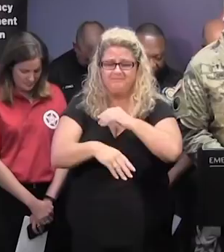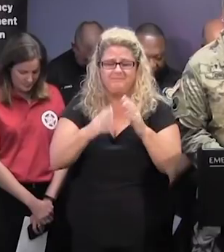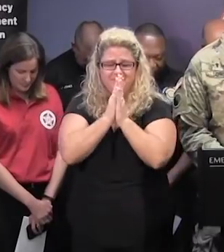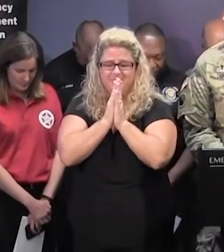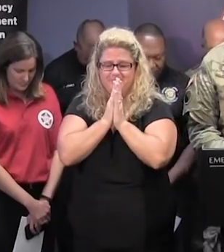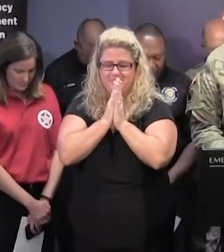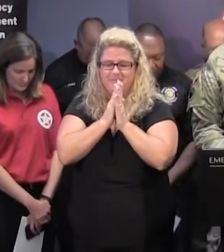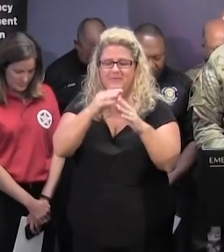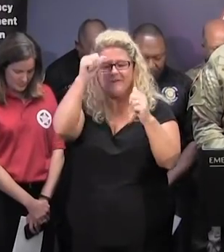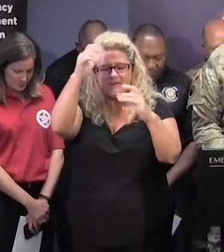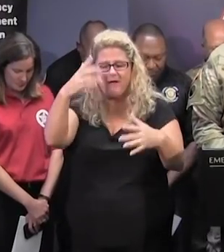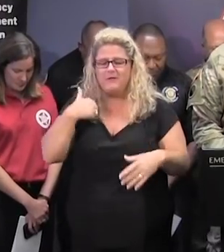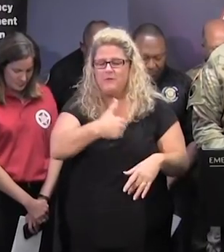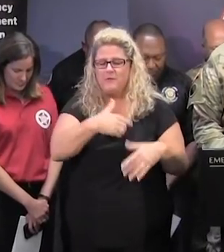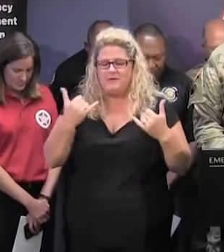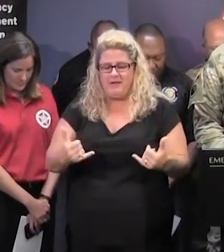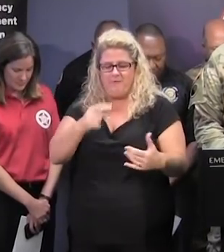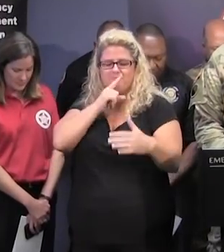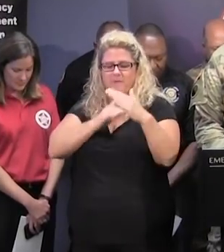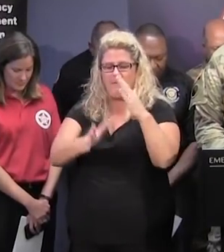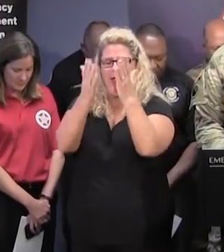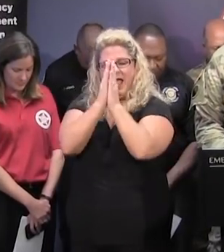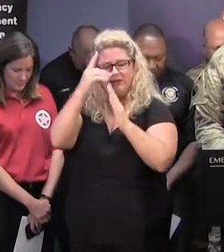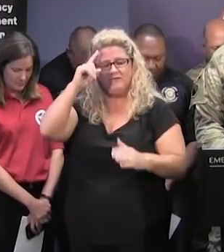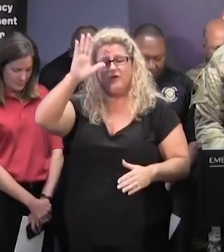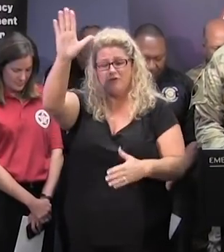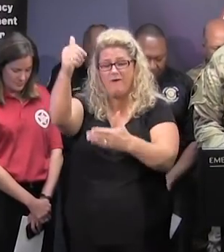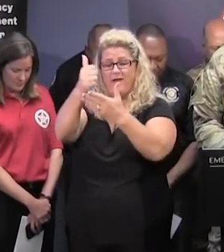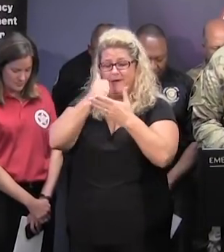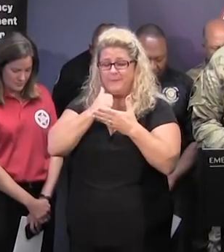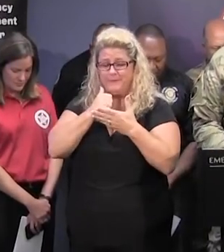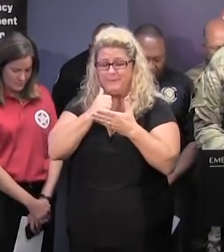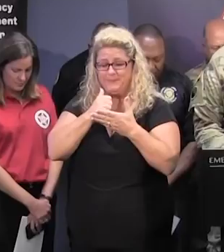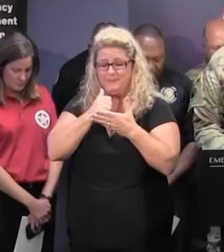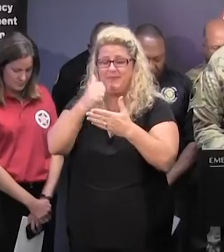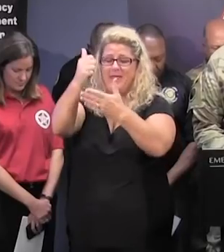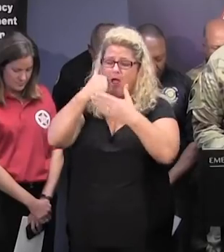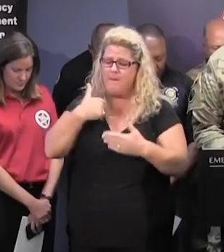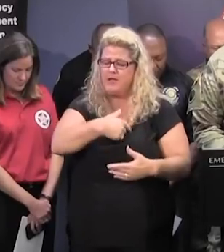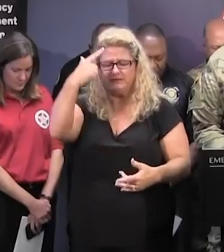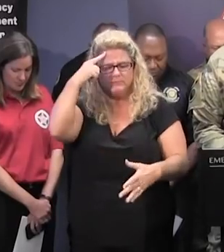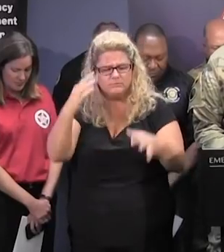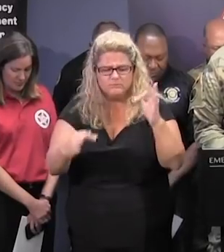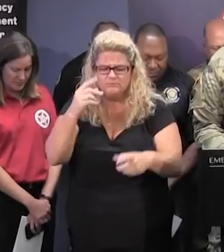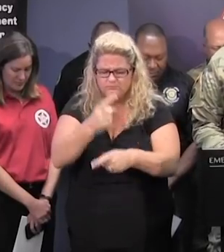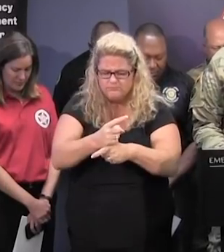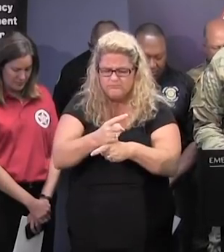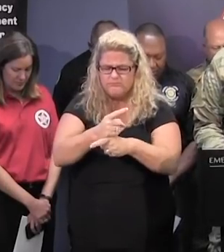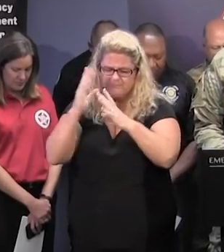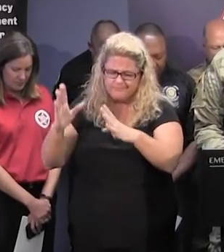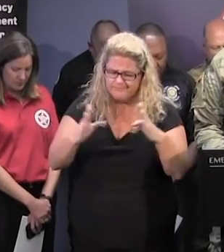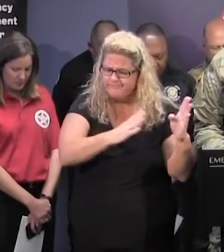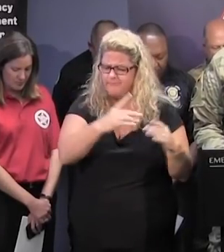Gracious God, we humble ourselves to you and ask for your help. Help us to exercise sound judgment in our preparations